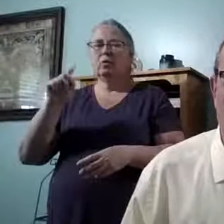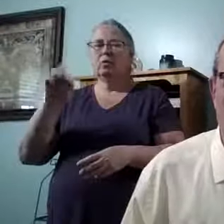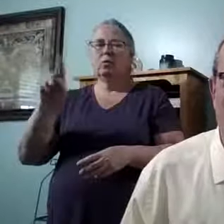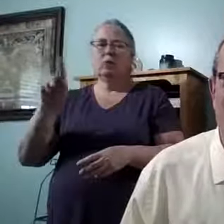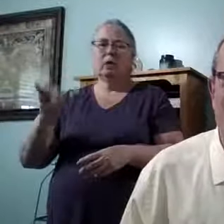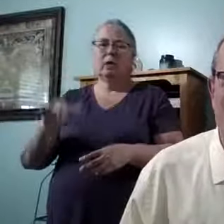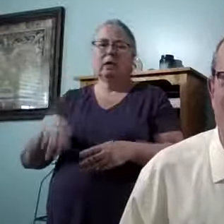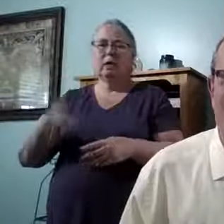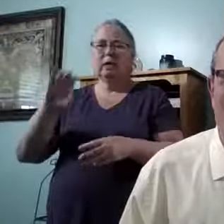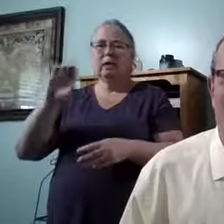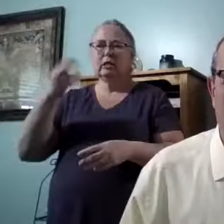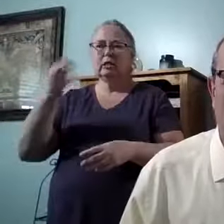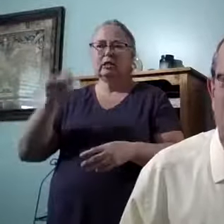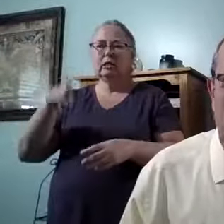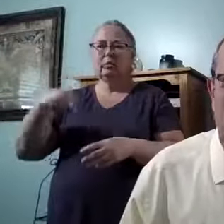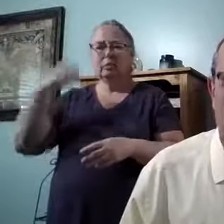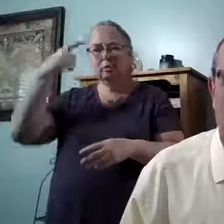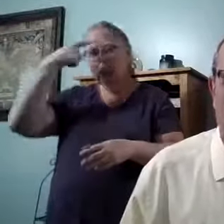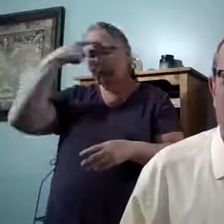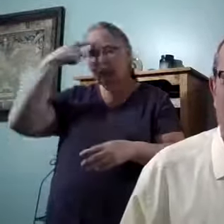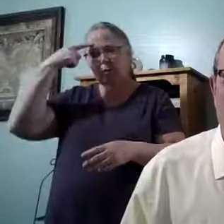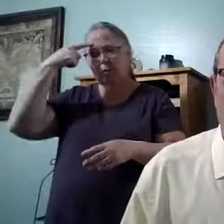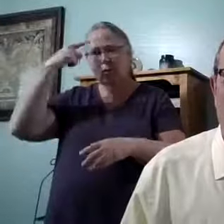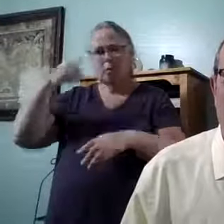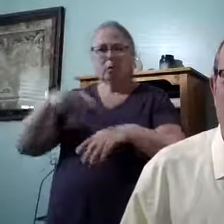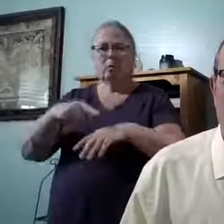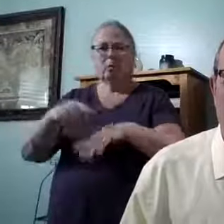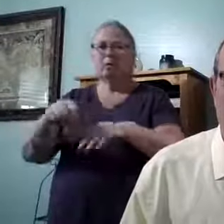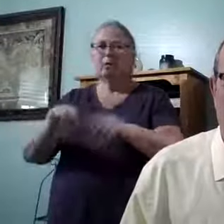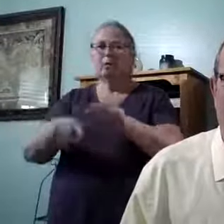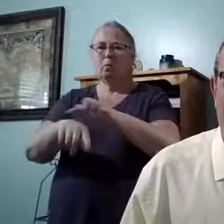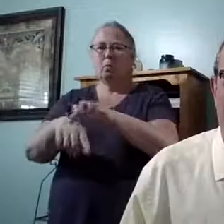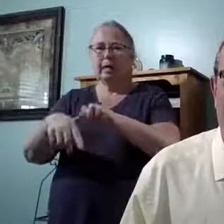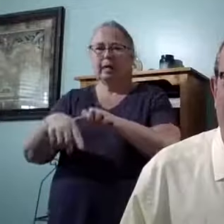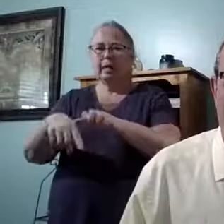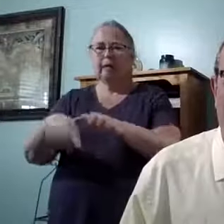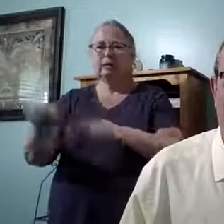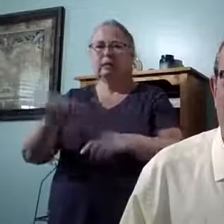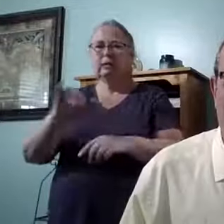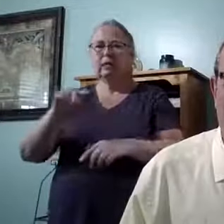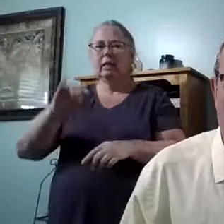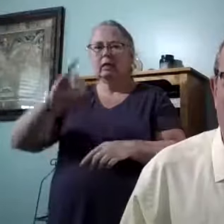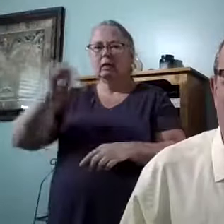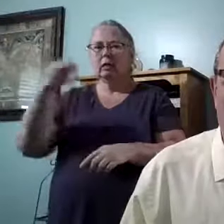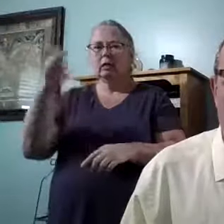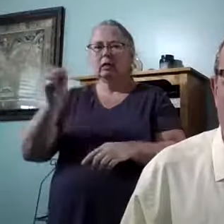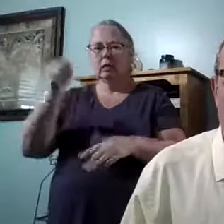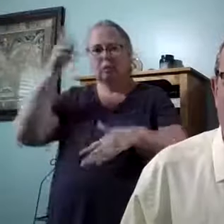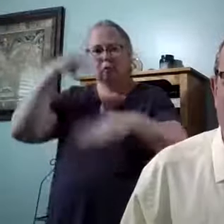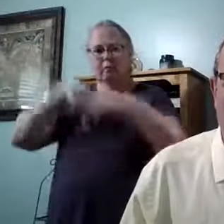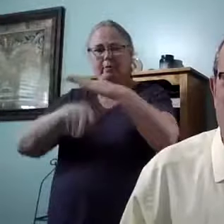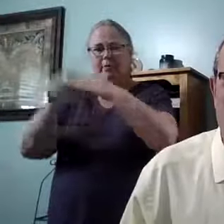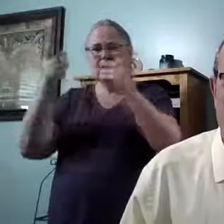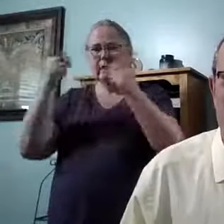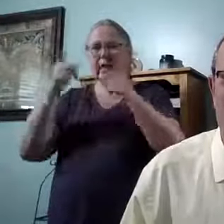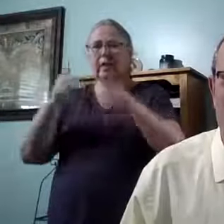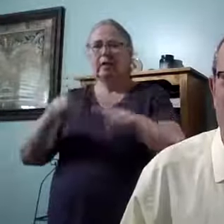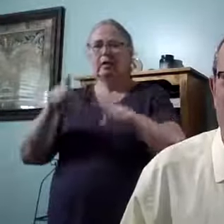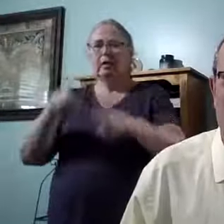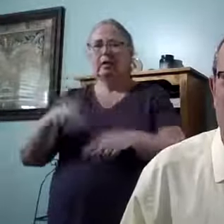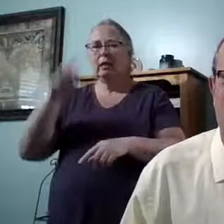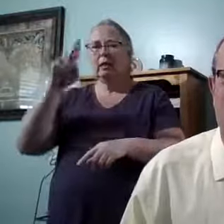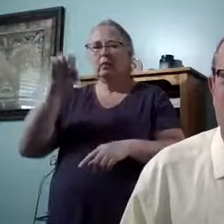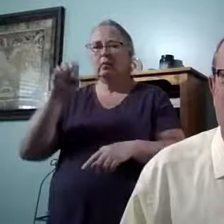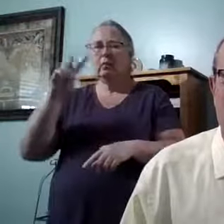in the forehead or in the right hand, just like John prophesied would take place in Revelation chapter